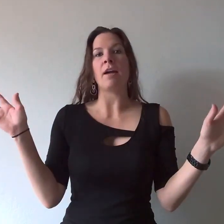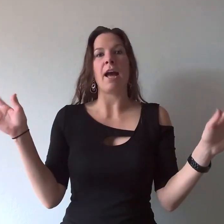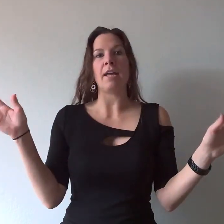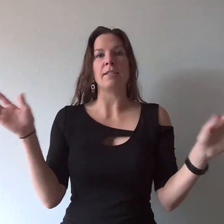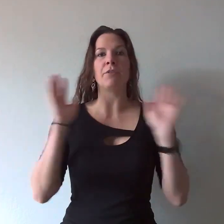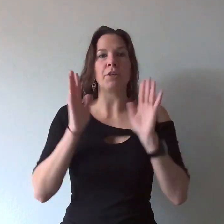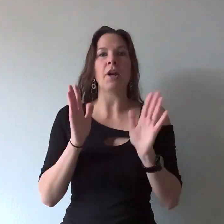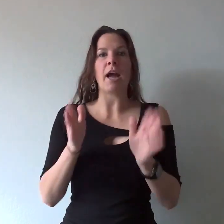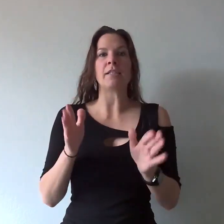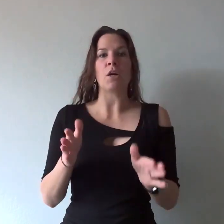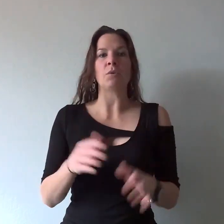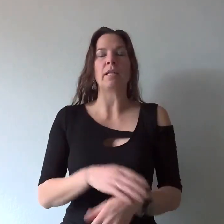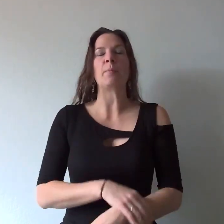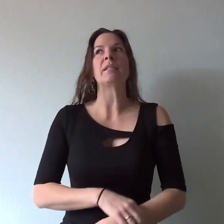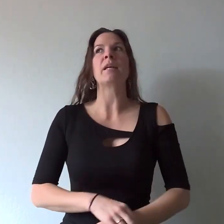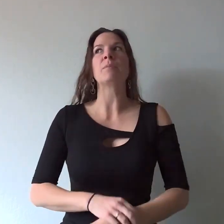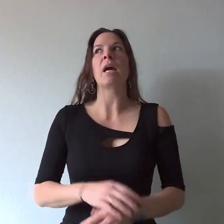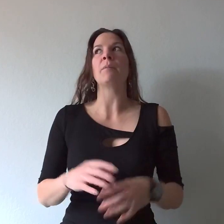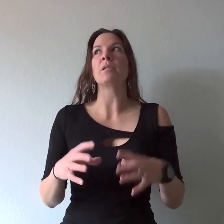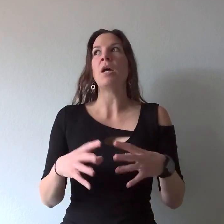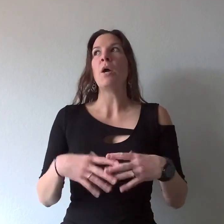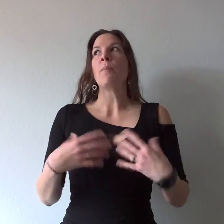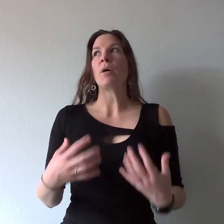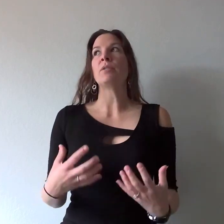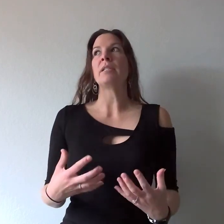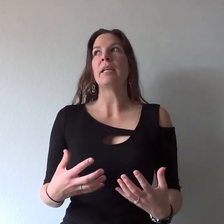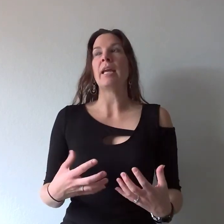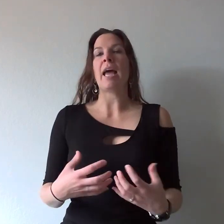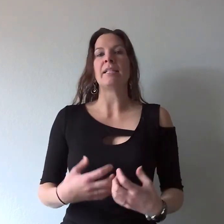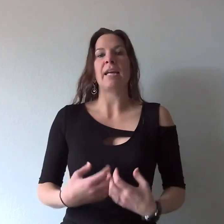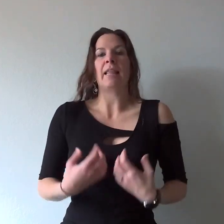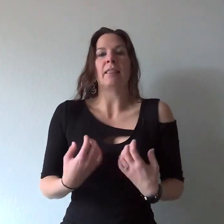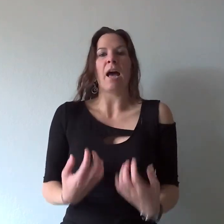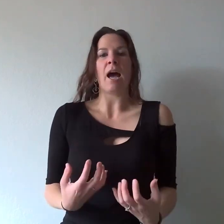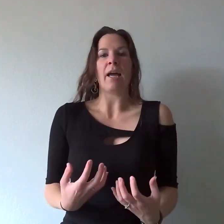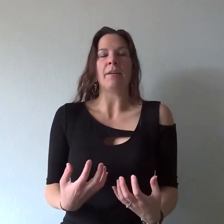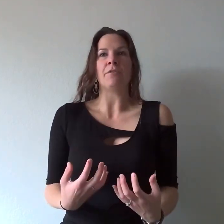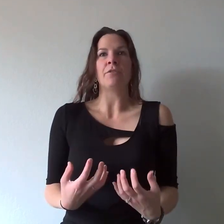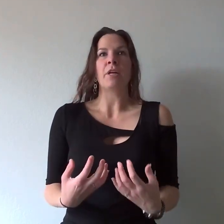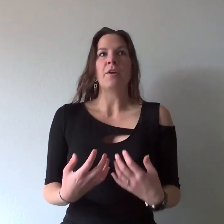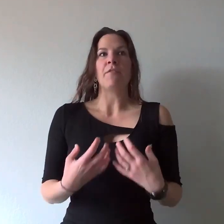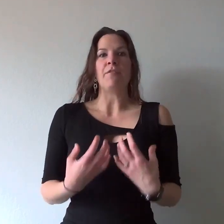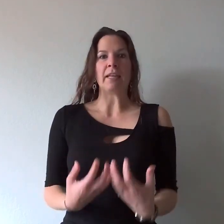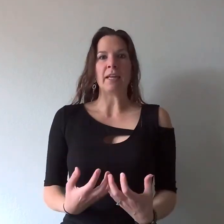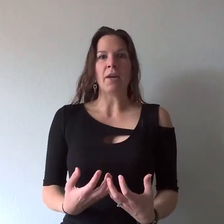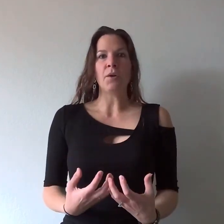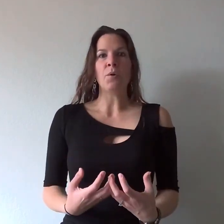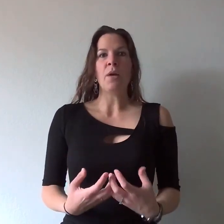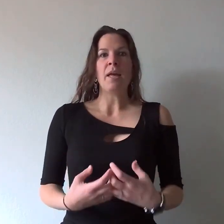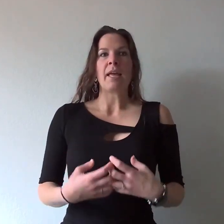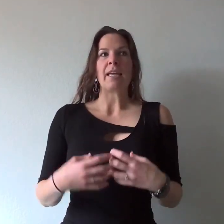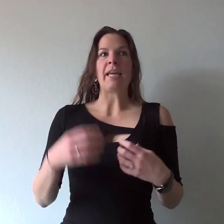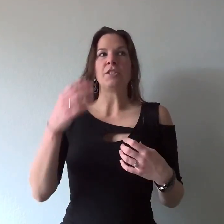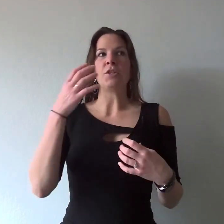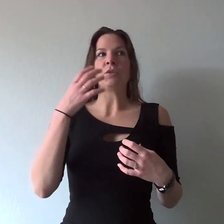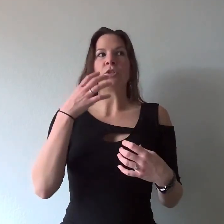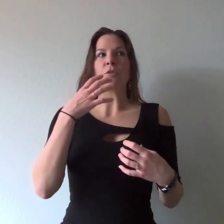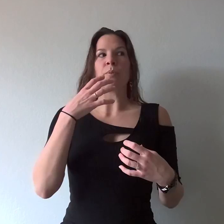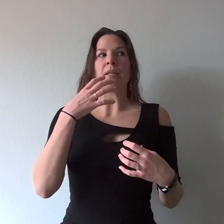eyes for your eyes only but sometimes posting it as a live video gets you to be